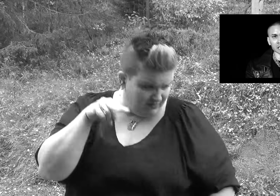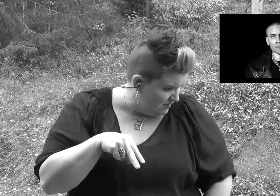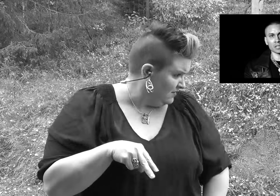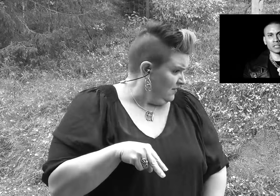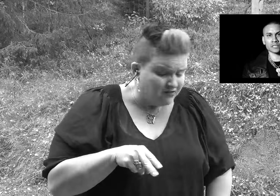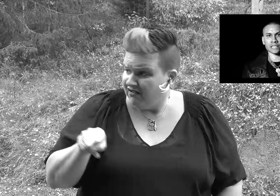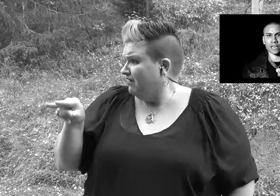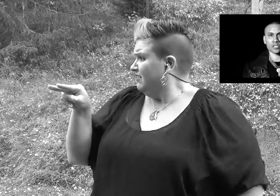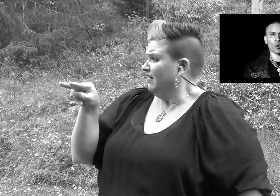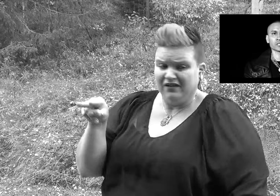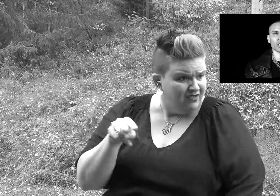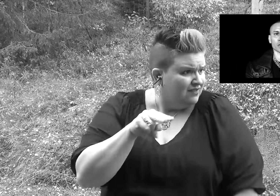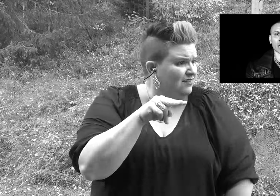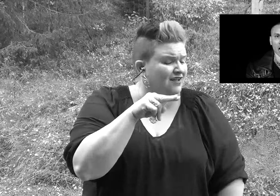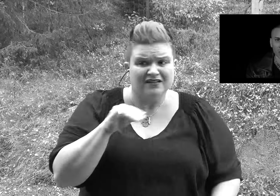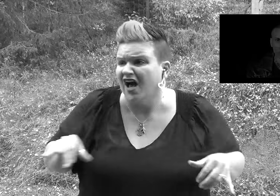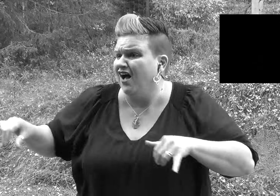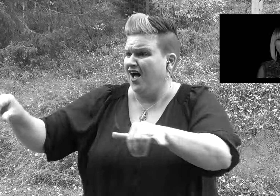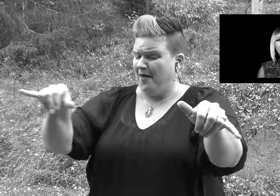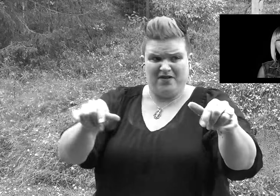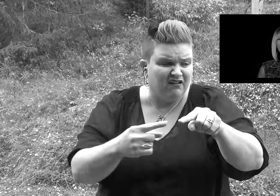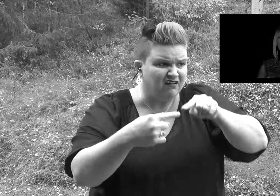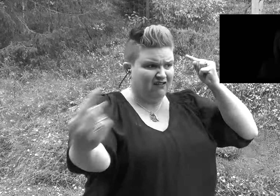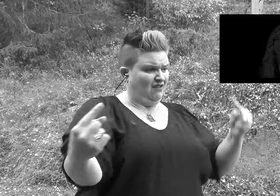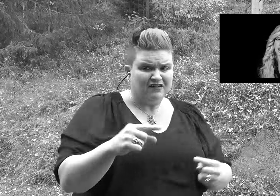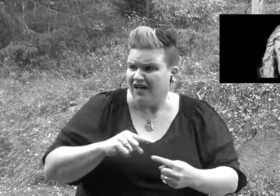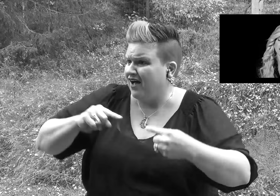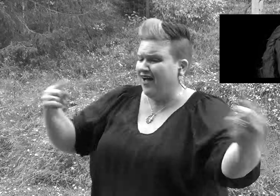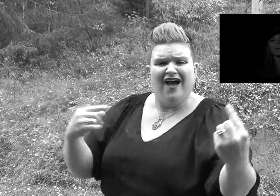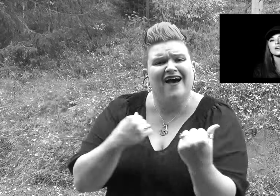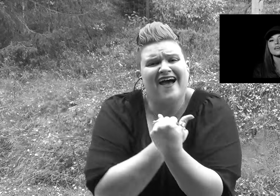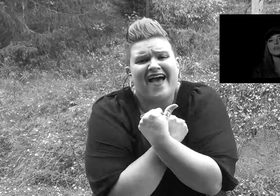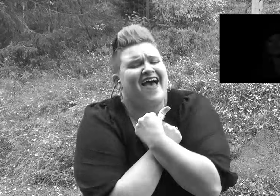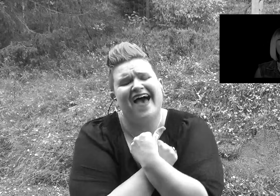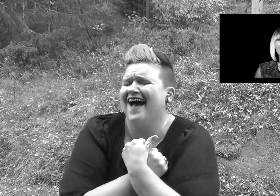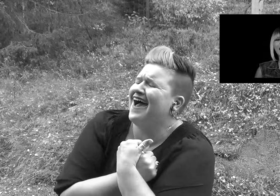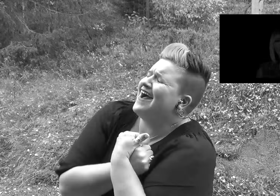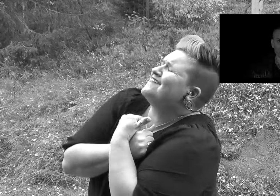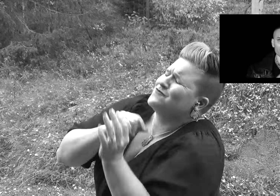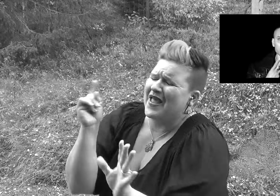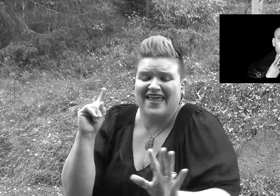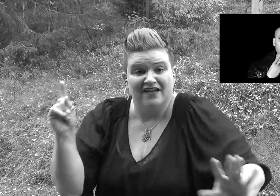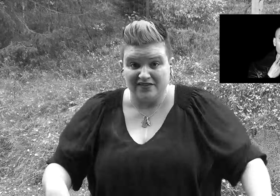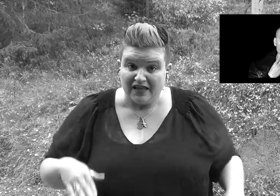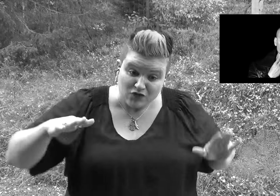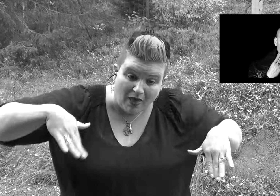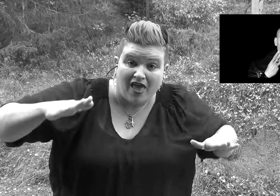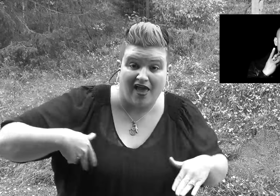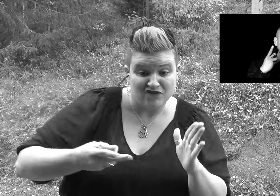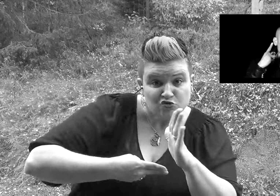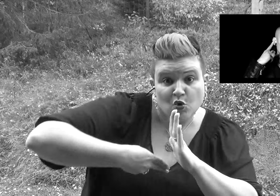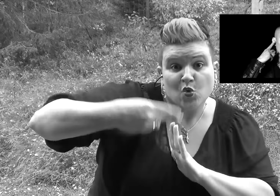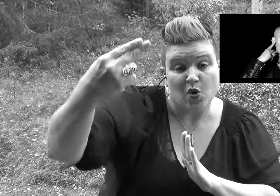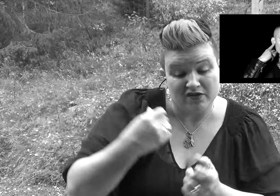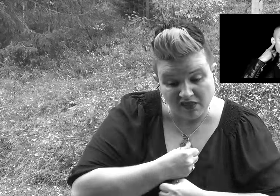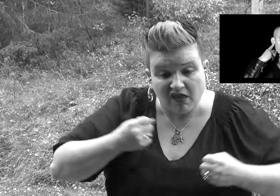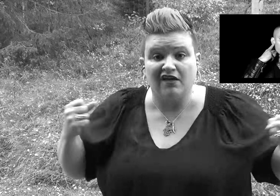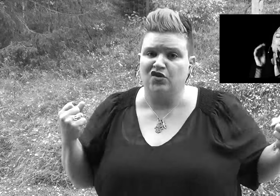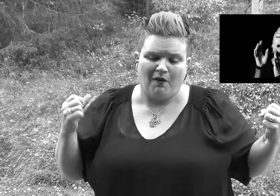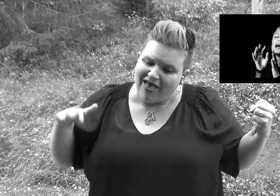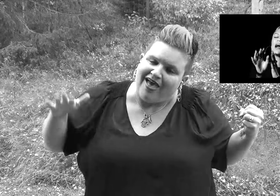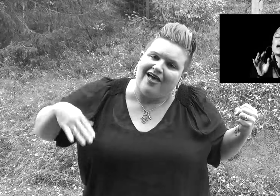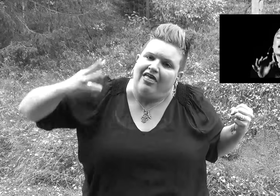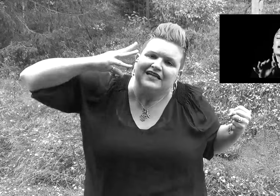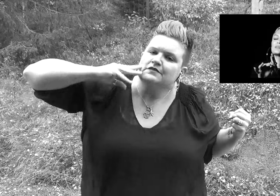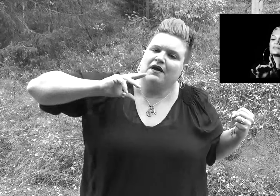up Every time I look down No one's on the common ground Where's the love? And if you never speak truth Then you never know our love